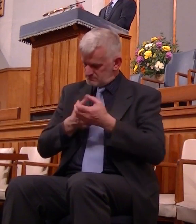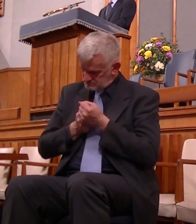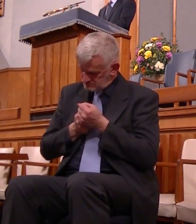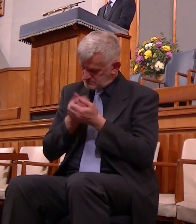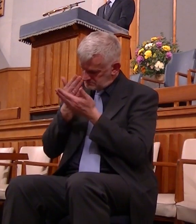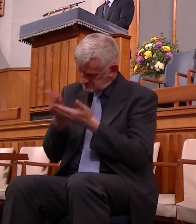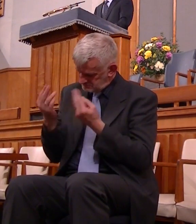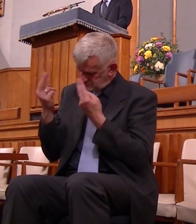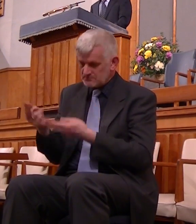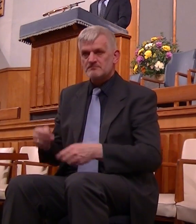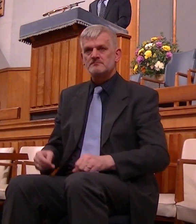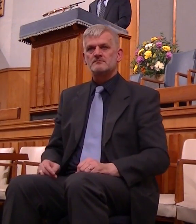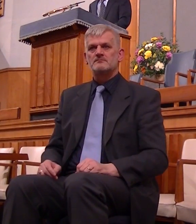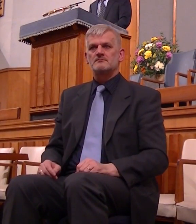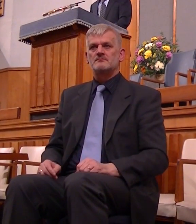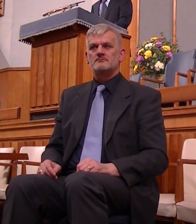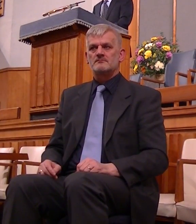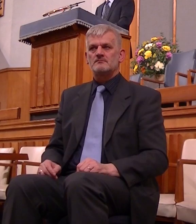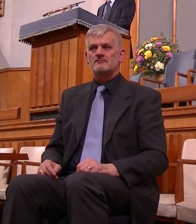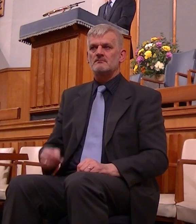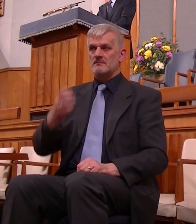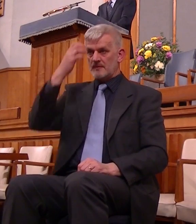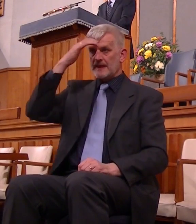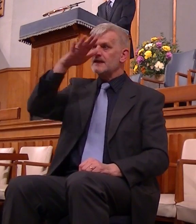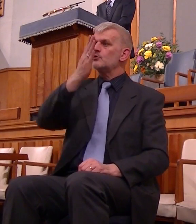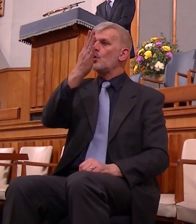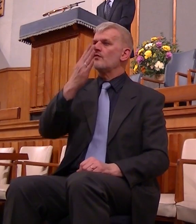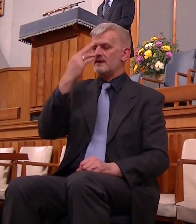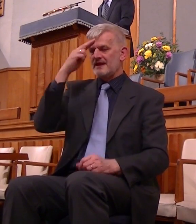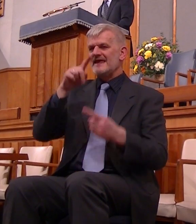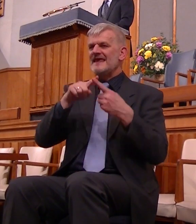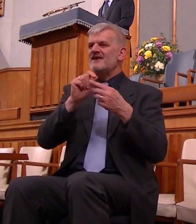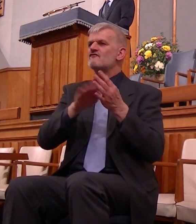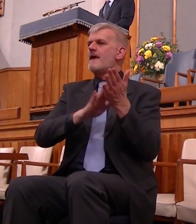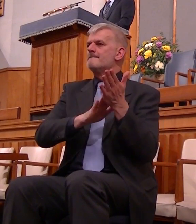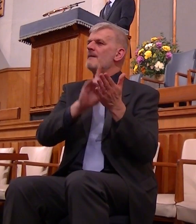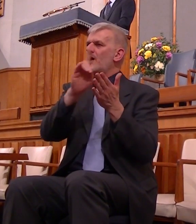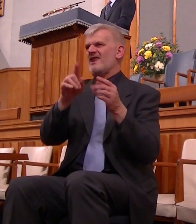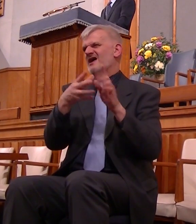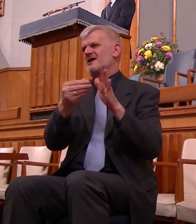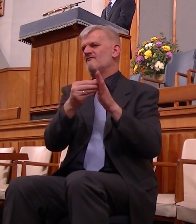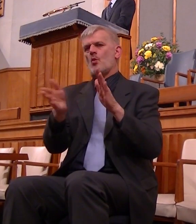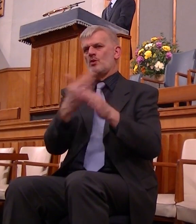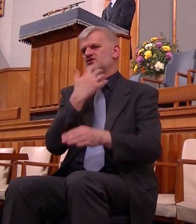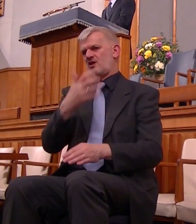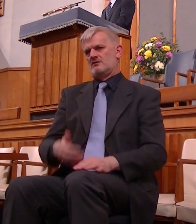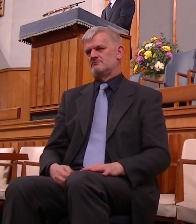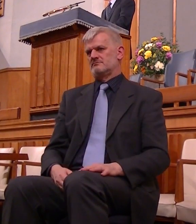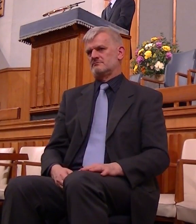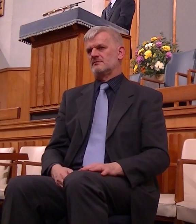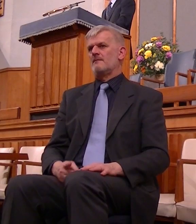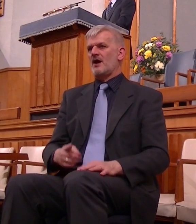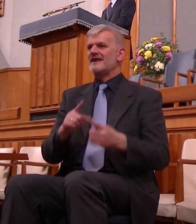the name of one of the tribes but the name of the biggest so it's often put for the whole of Israel the most stubborn of them